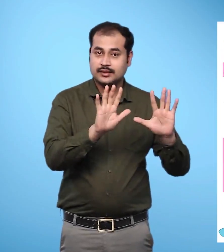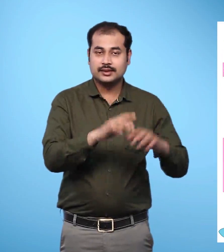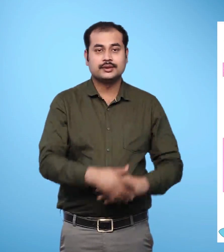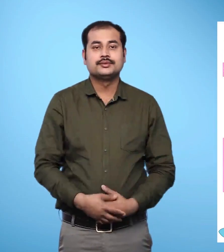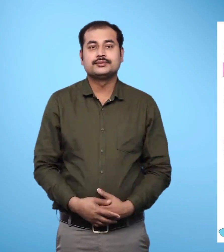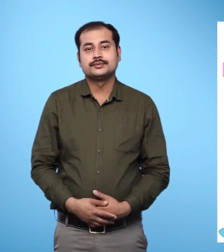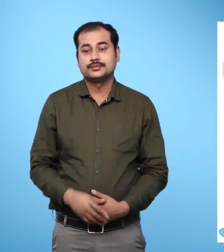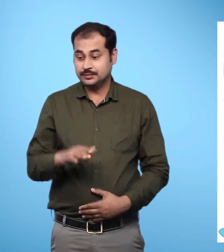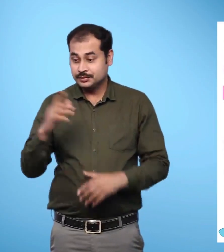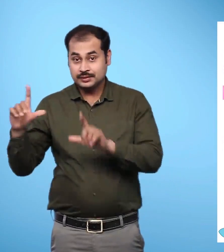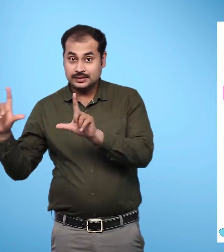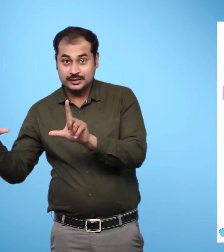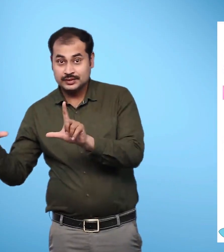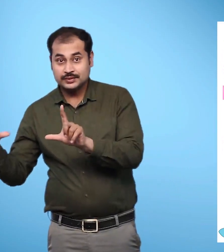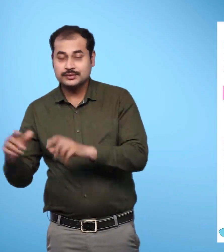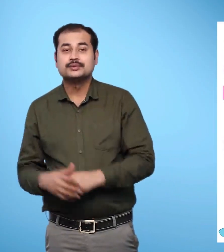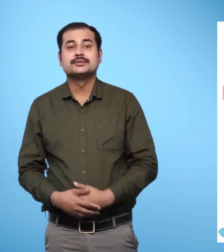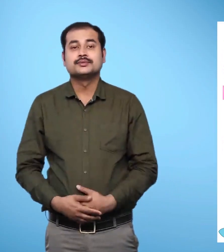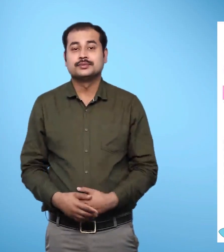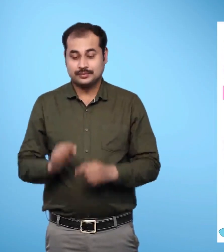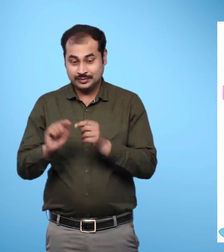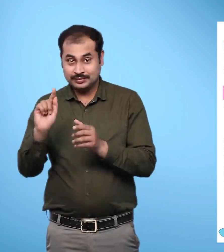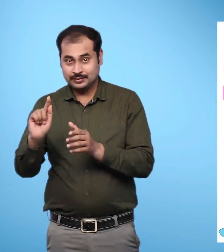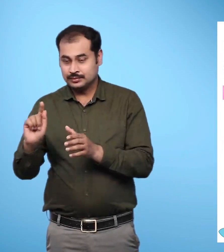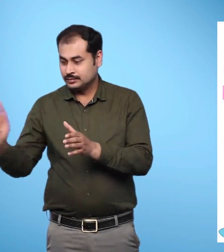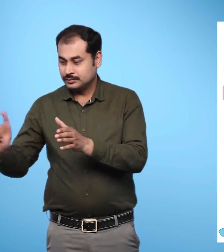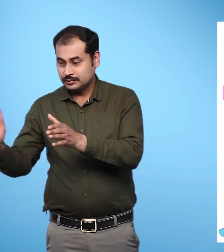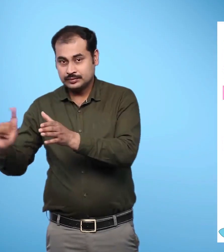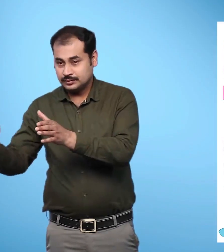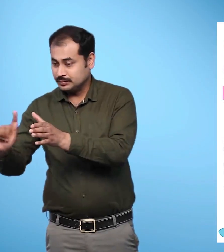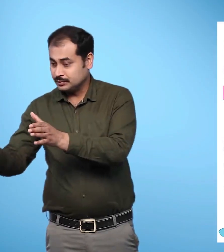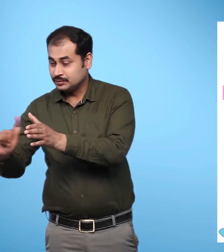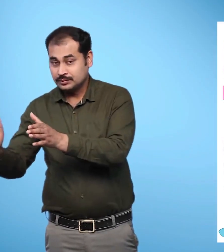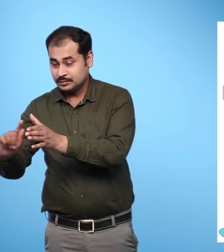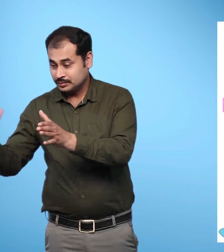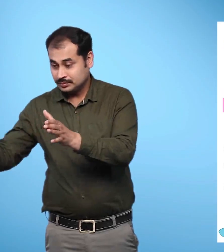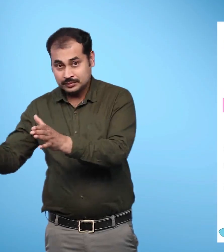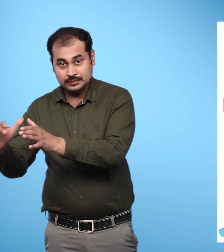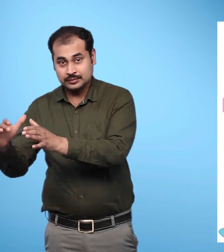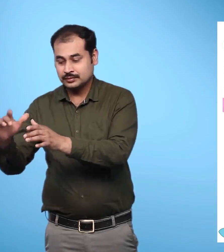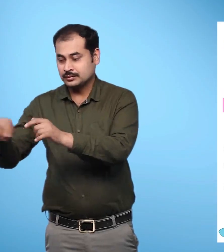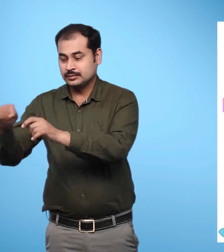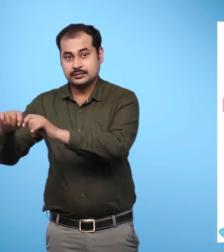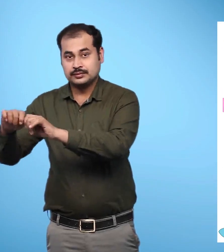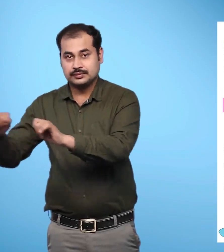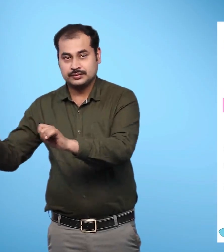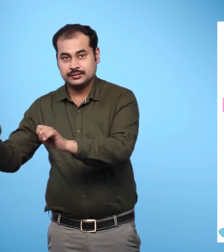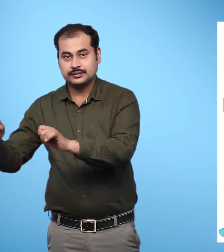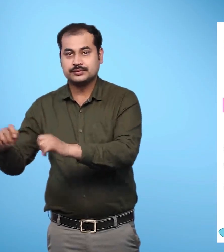box. Picture 2 Shows all the 10 matte sticks tied together with a thread.